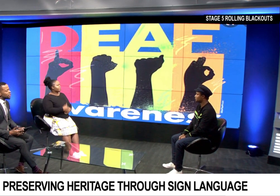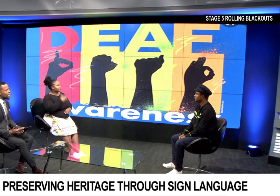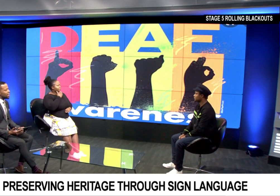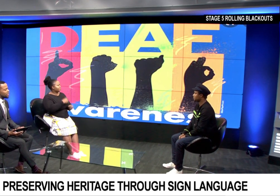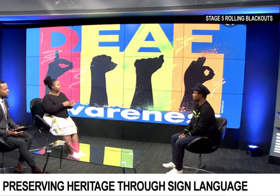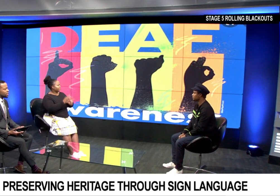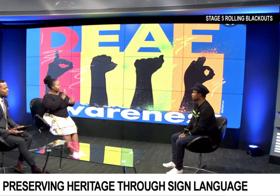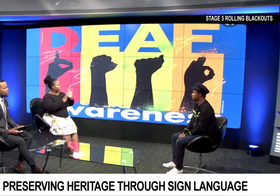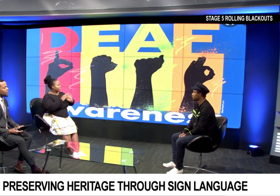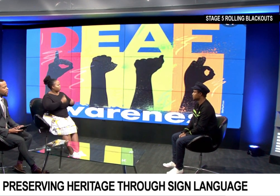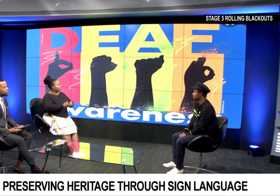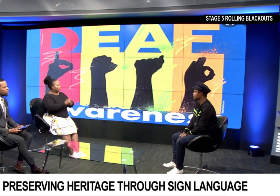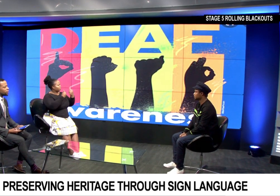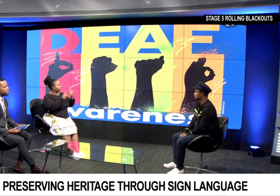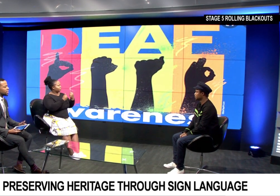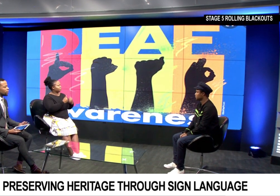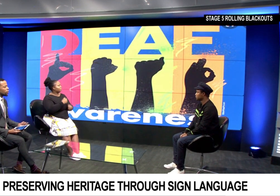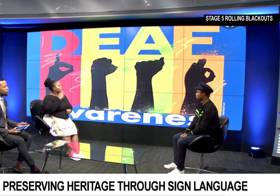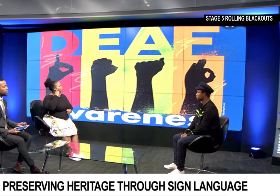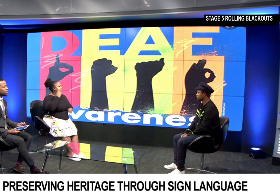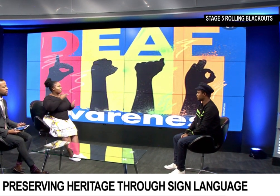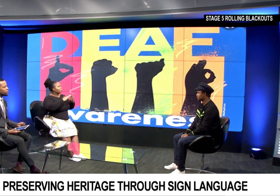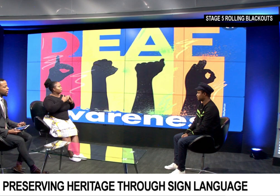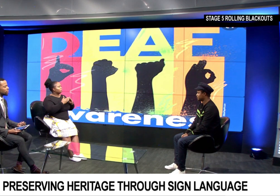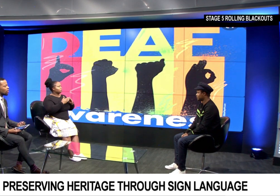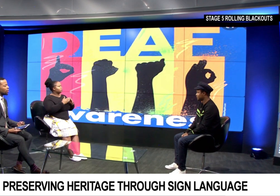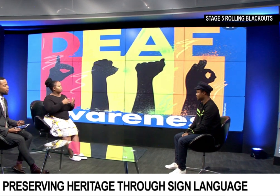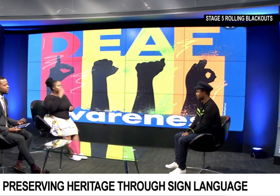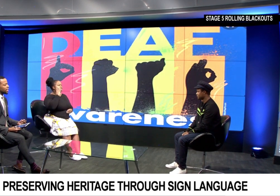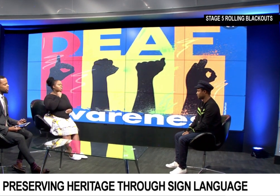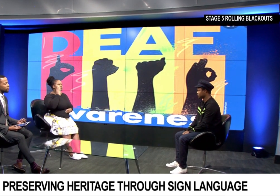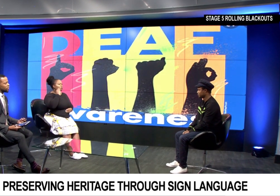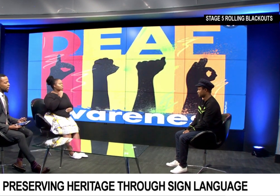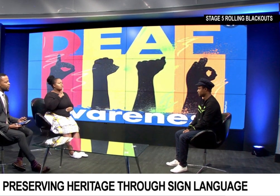the challenges that members of the deaf community face on the day to day.